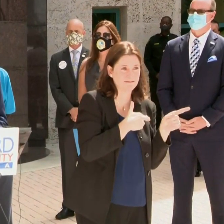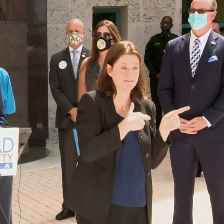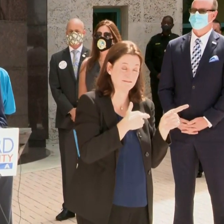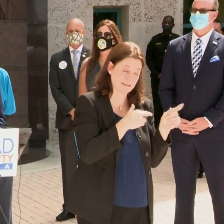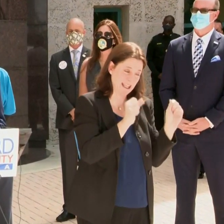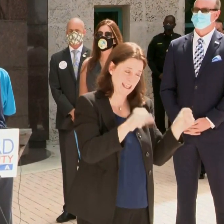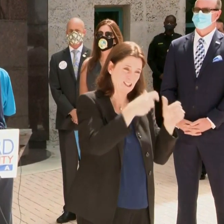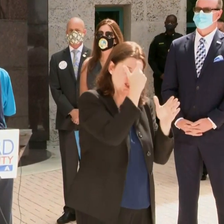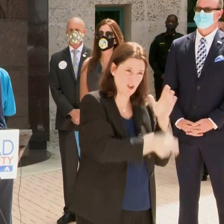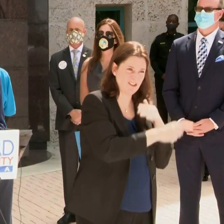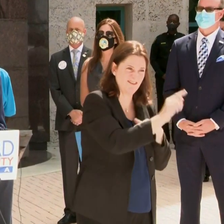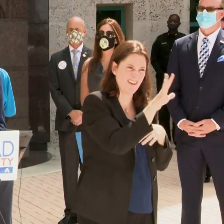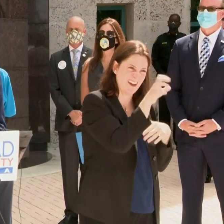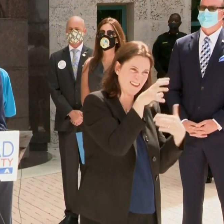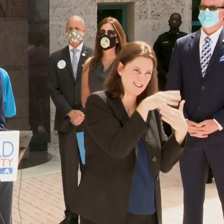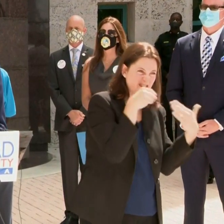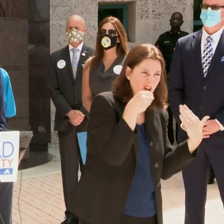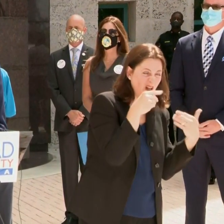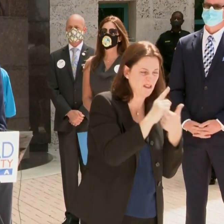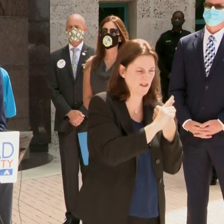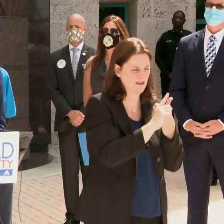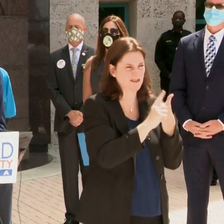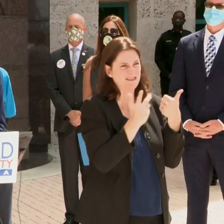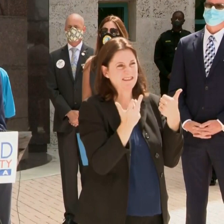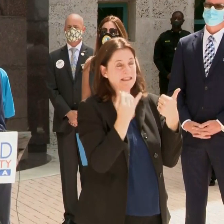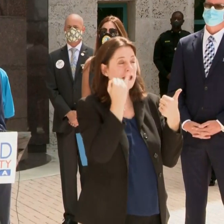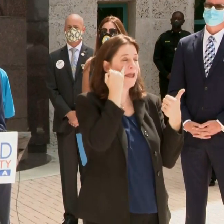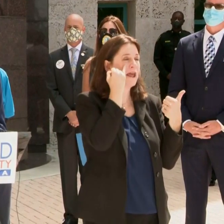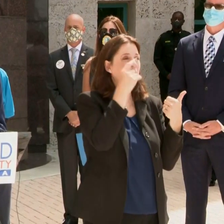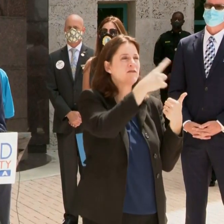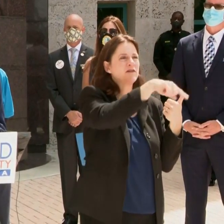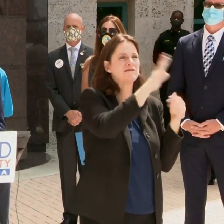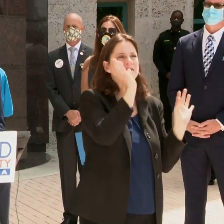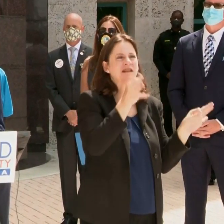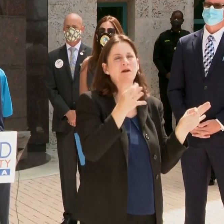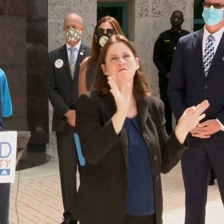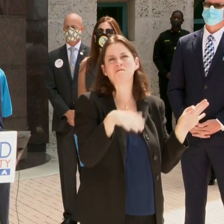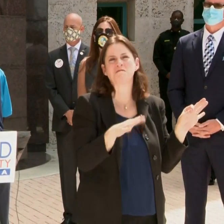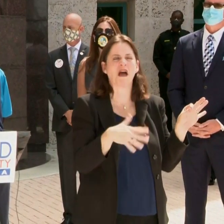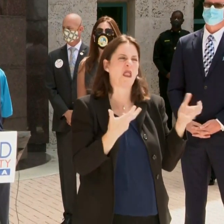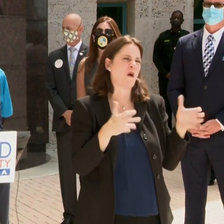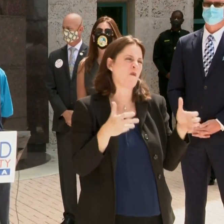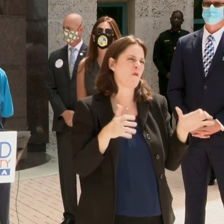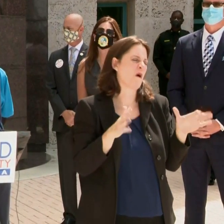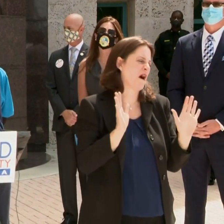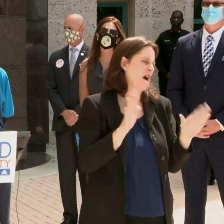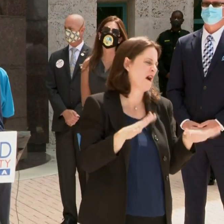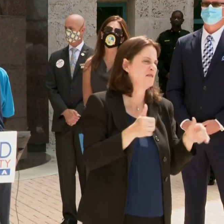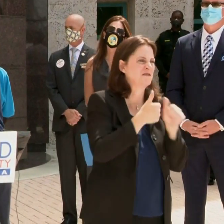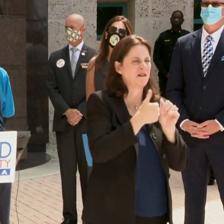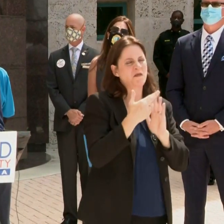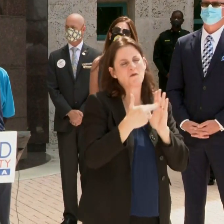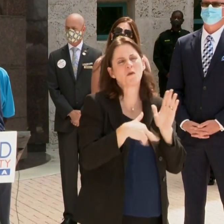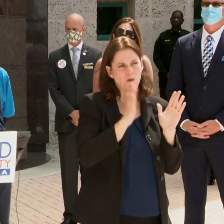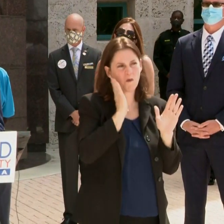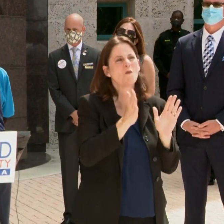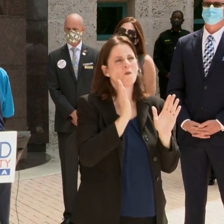$500 fine. And if they decide that they don't want to do that and they repeat violators,